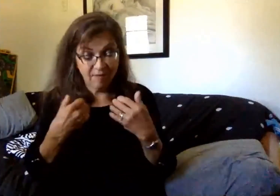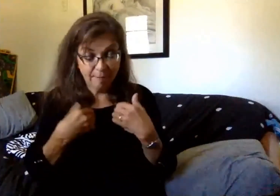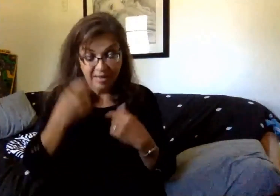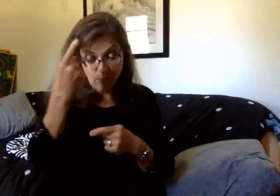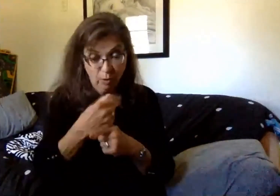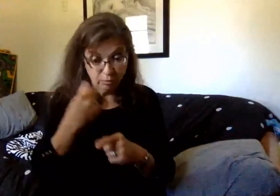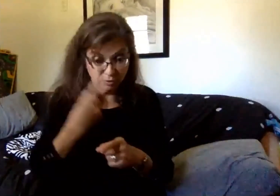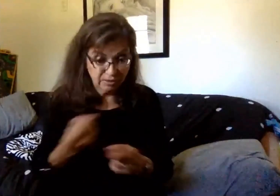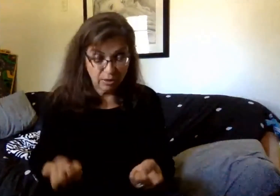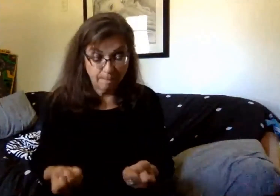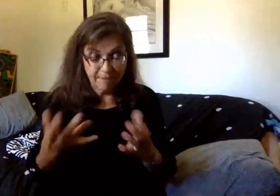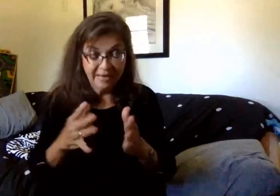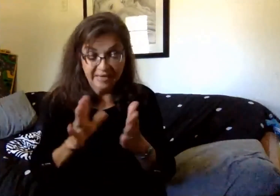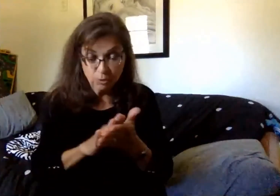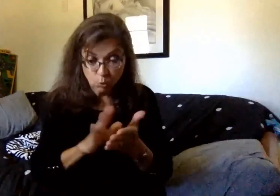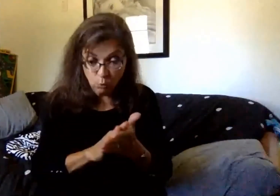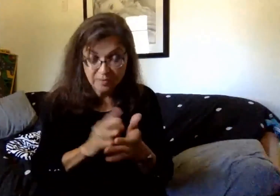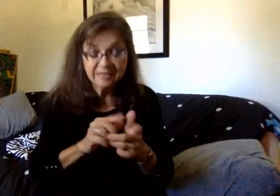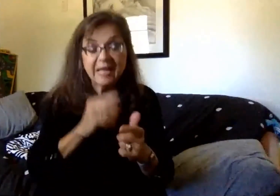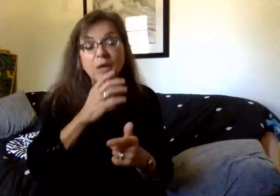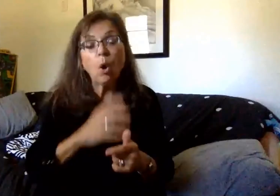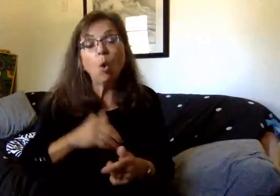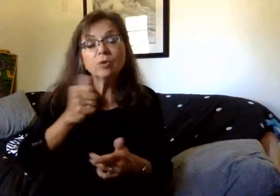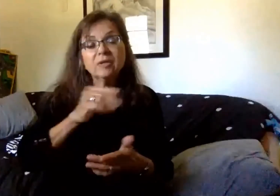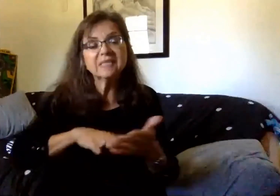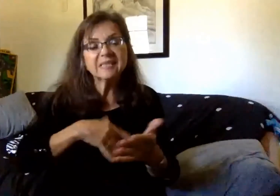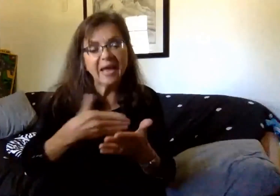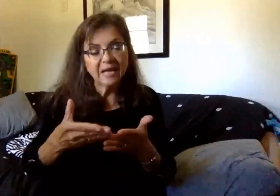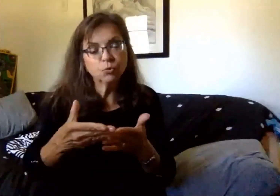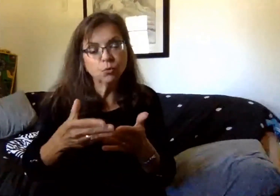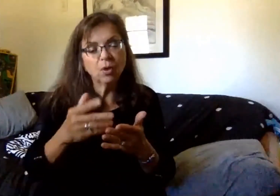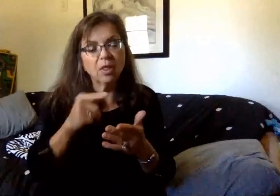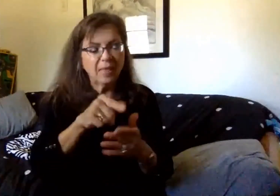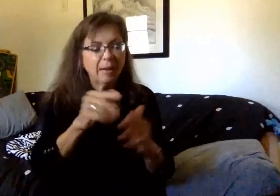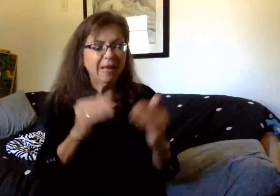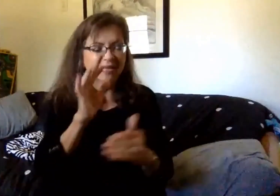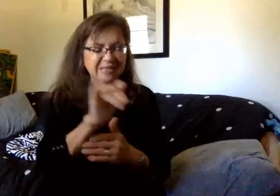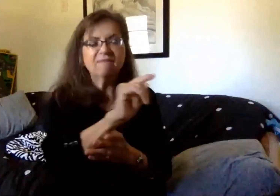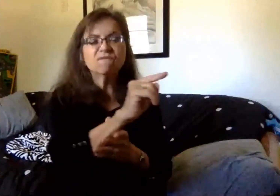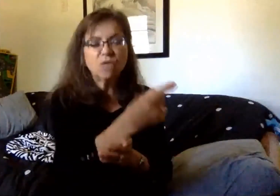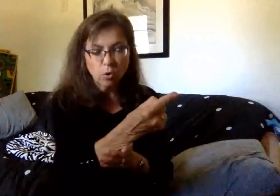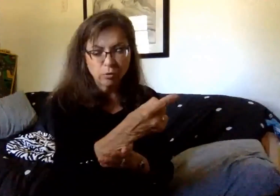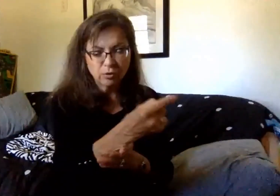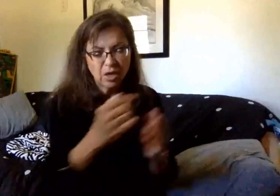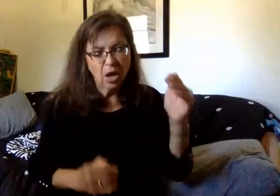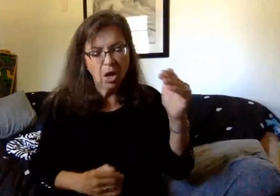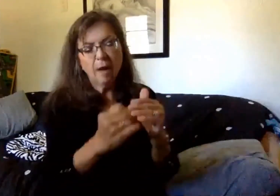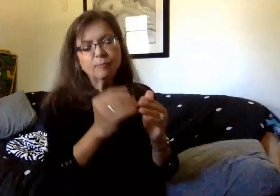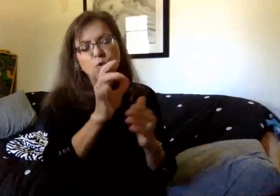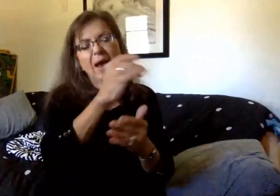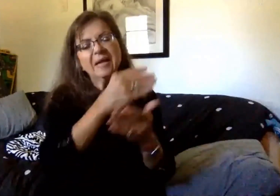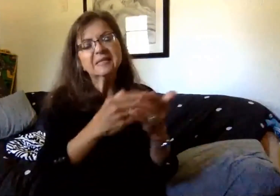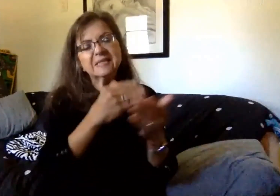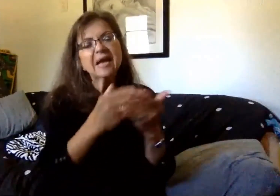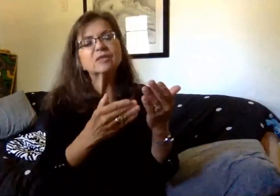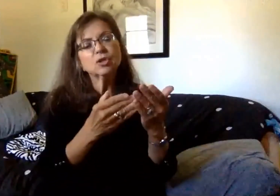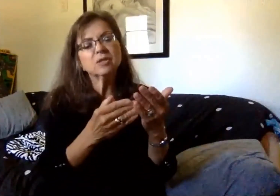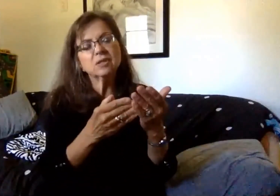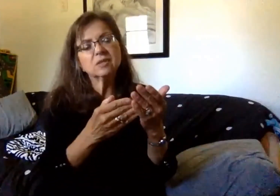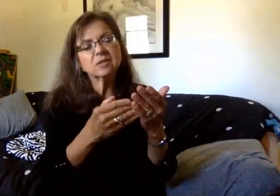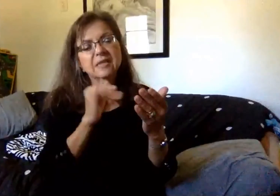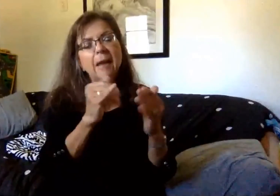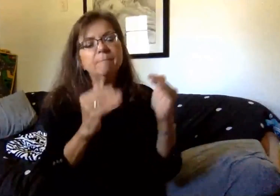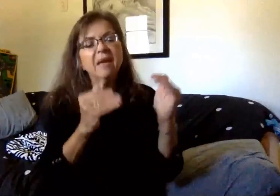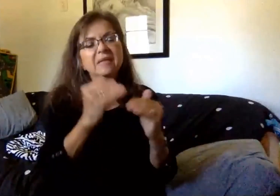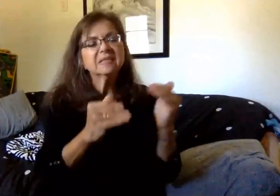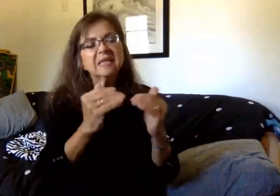schools, it was the oldest sibling's schedule that would be balanced first. And this could be up to eight sections that would need to be balanced at the secondary level.